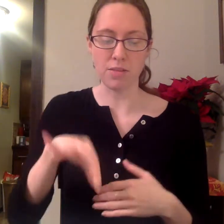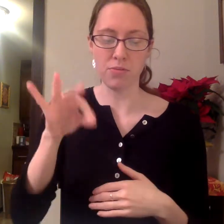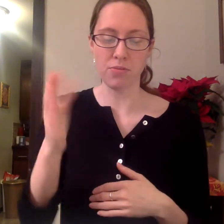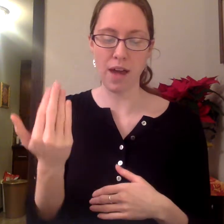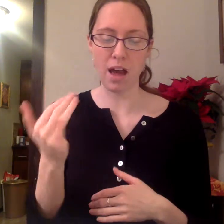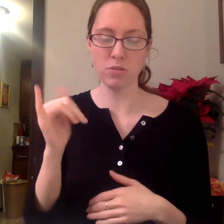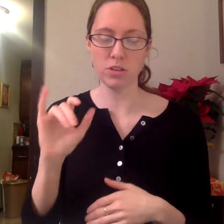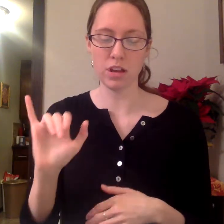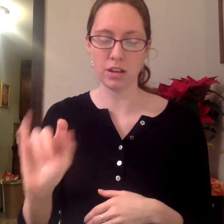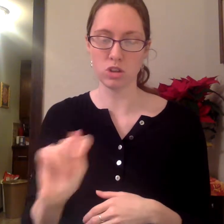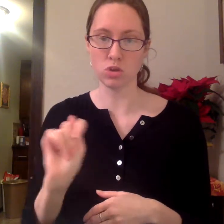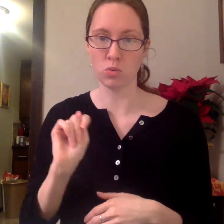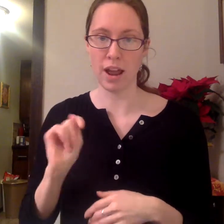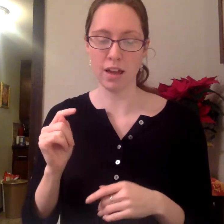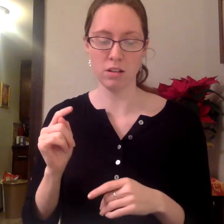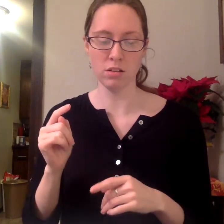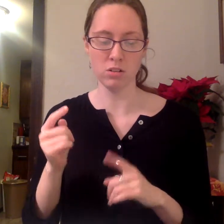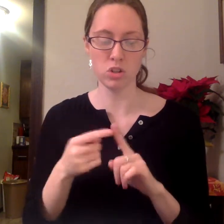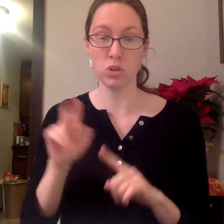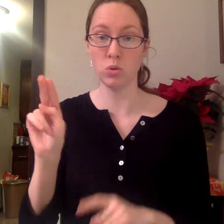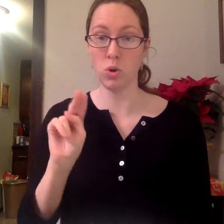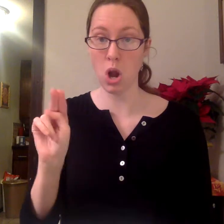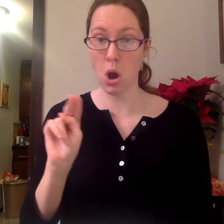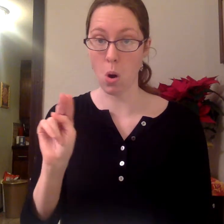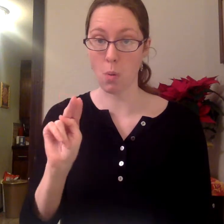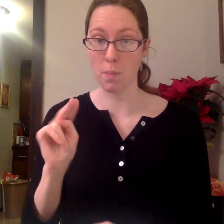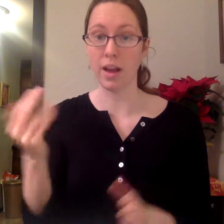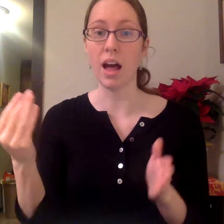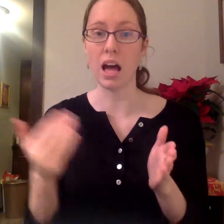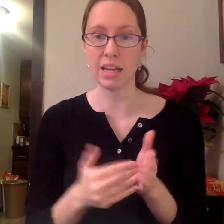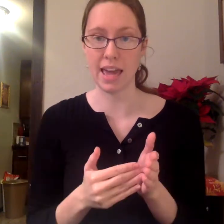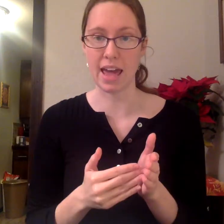found the trail to Gnome again.